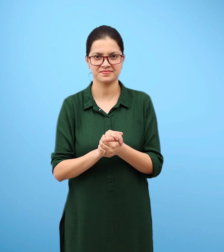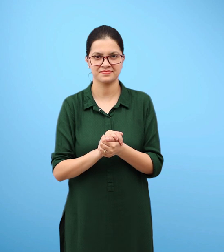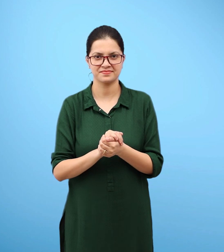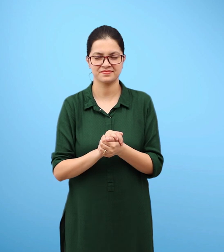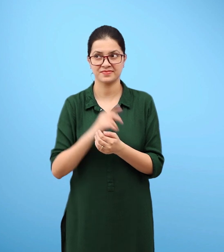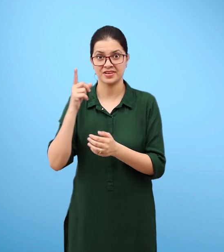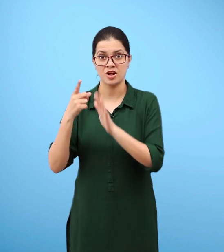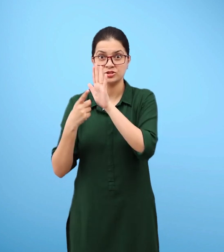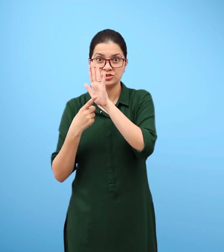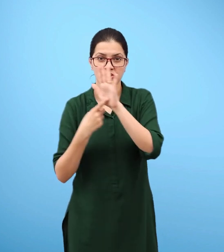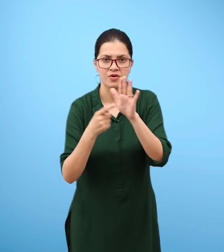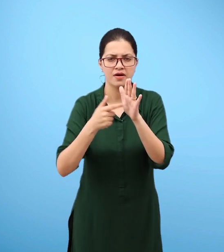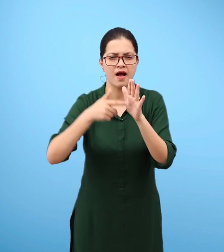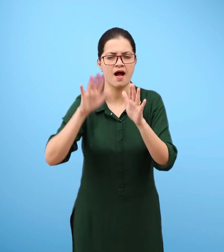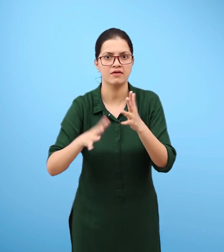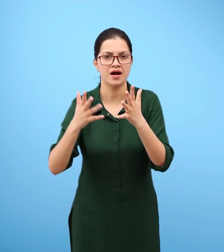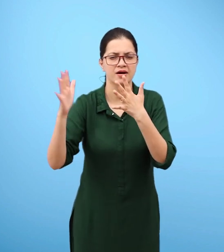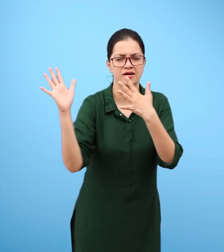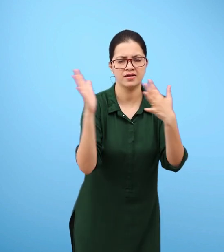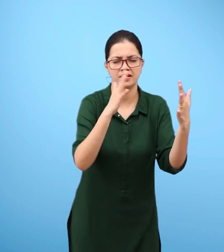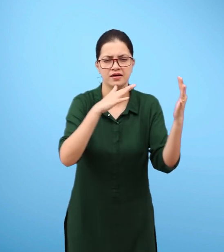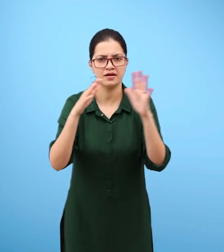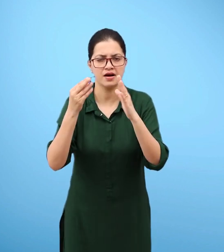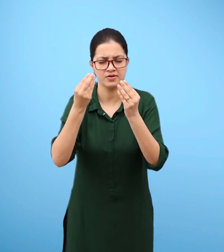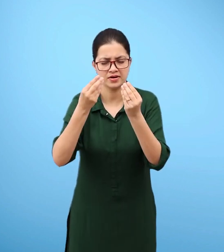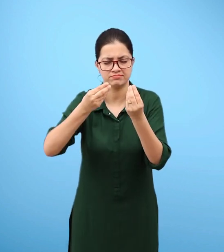This shows that air also contains dust particles.